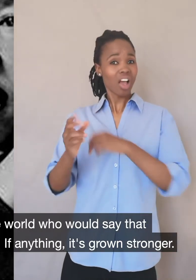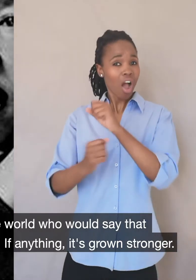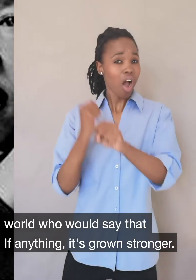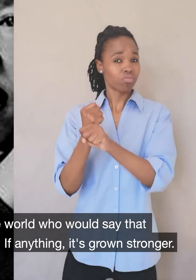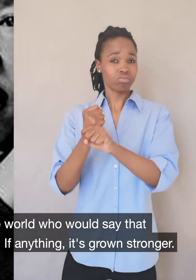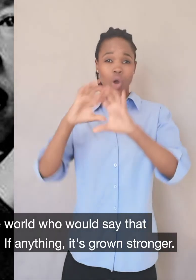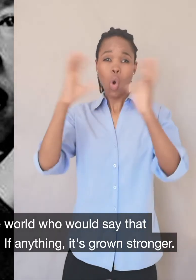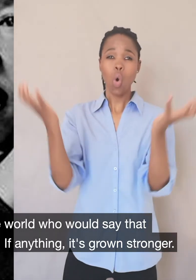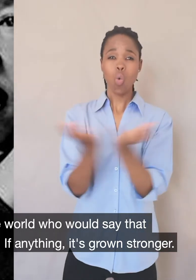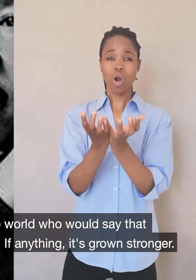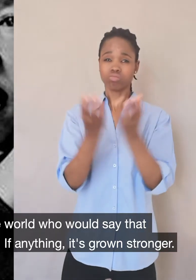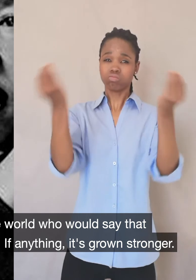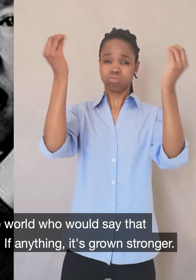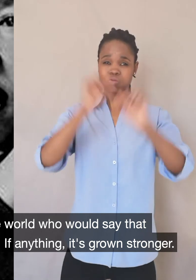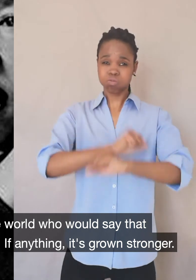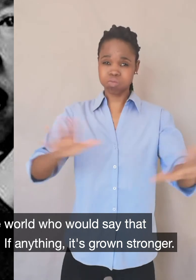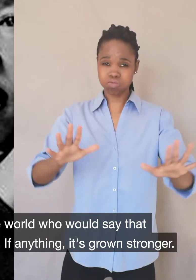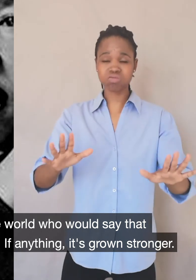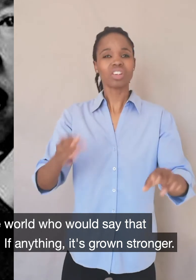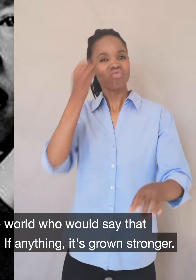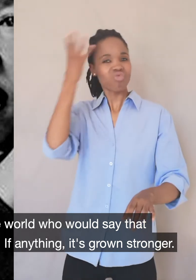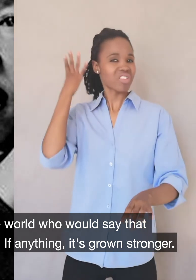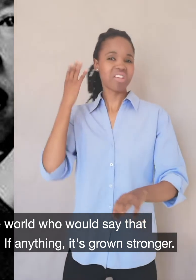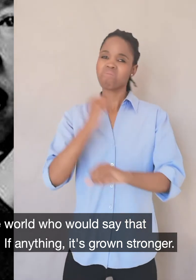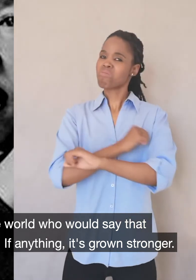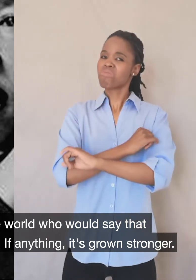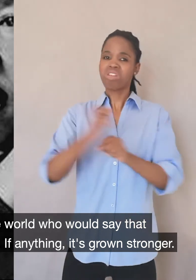who would say that his influence has waned over those years. If anything, it's grown stronger.